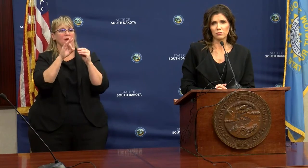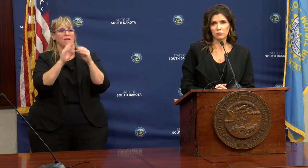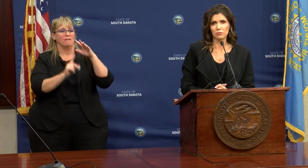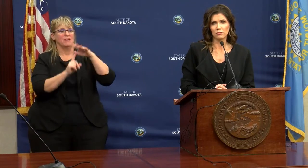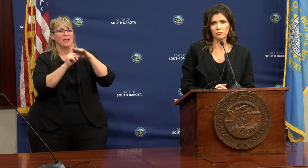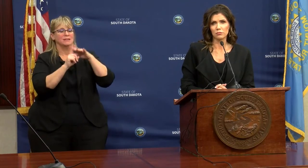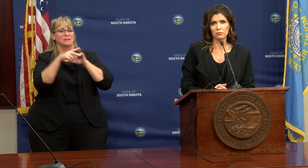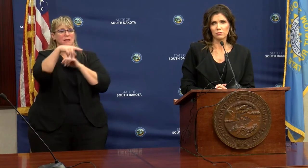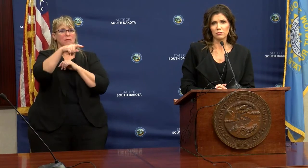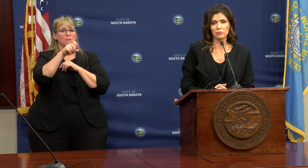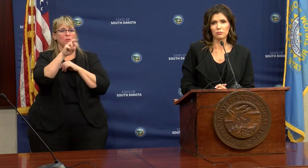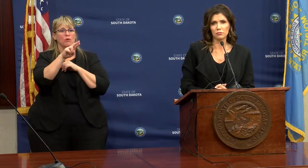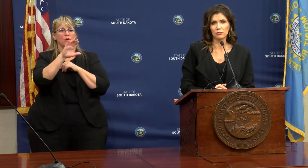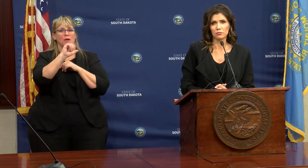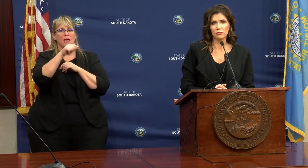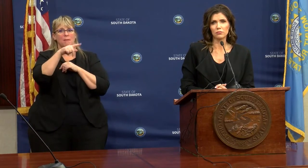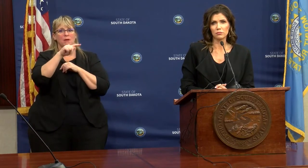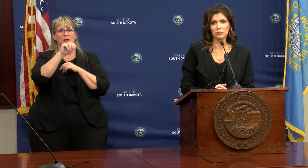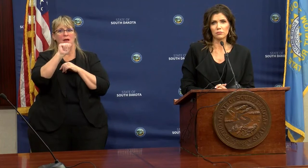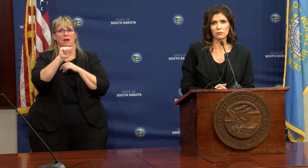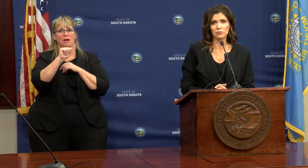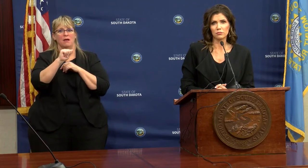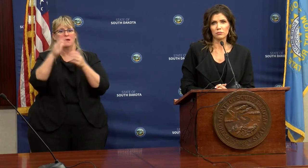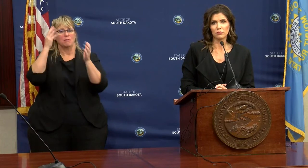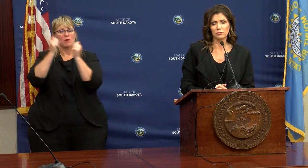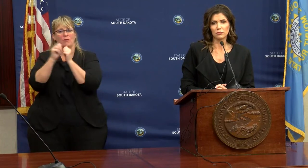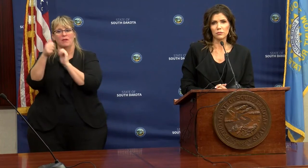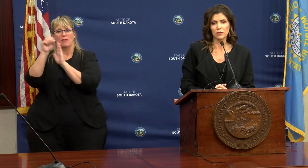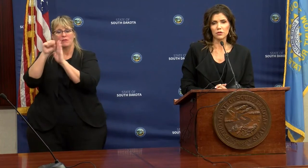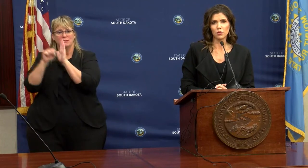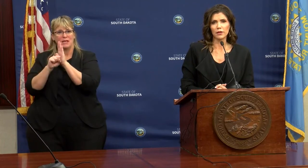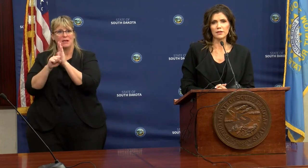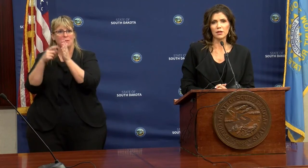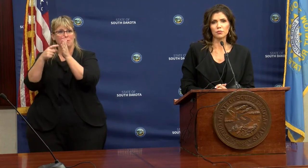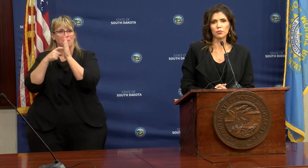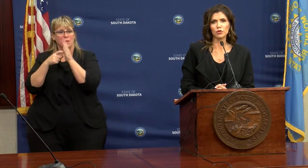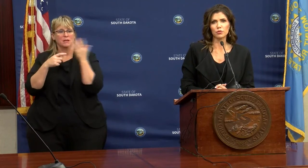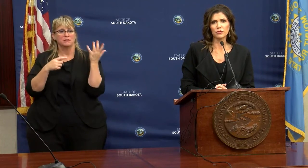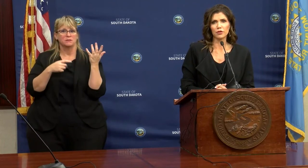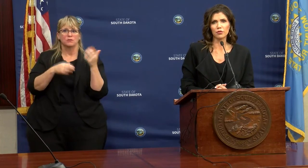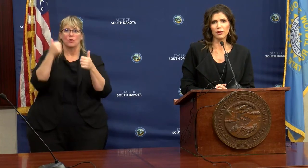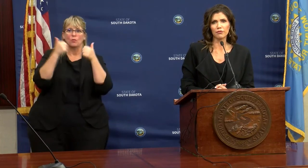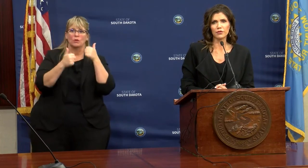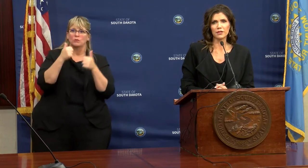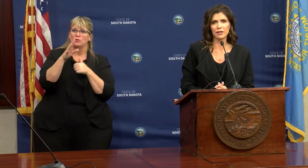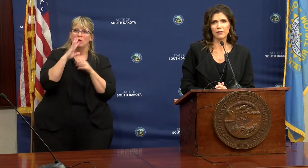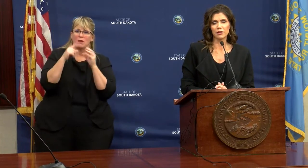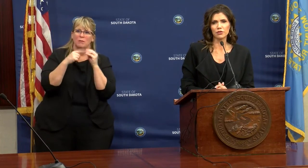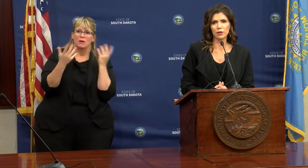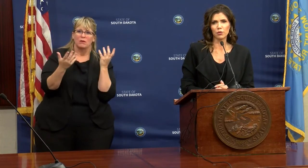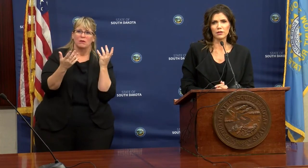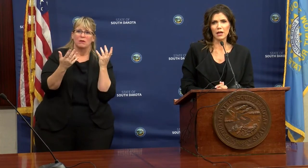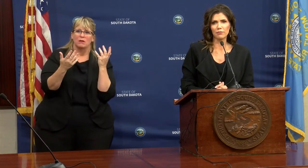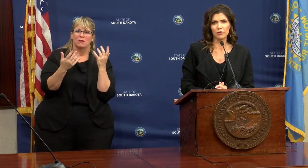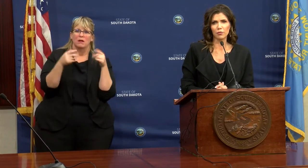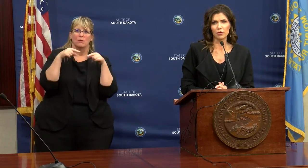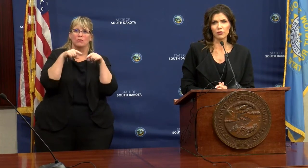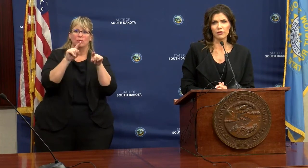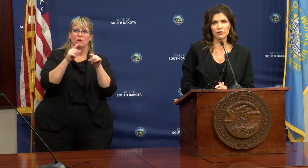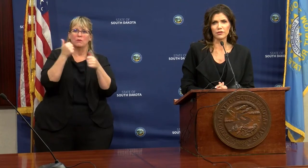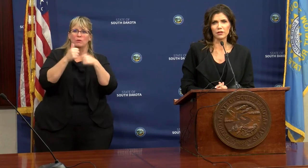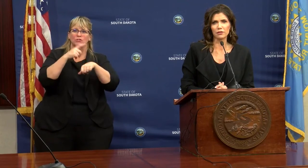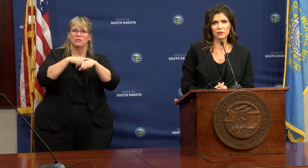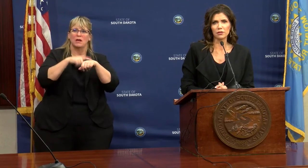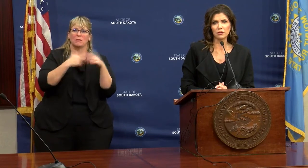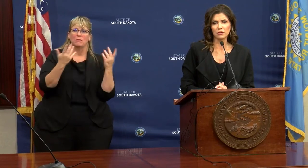per capita compared with states that do have mask mandates or some sort of masking. So which ones are you referencing and then during what time frame